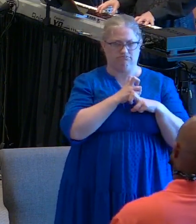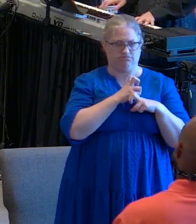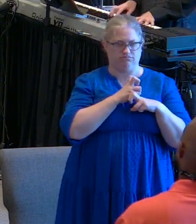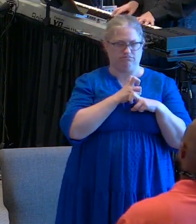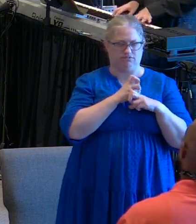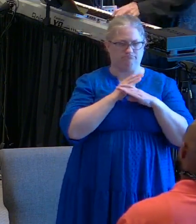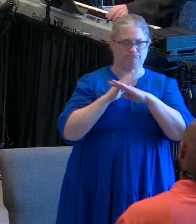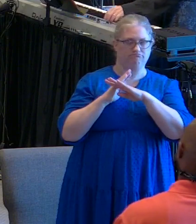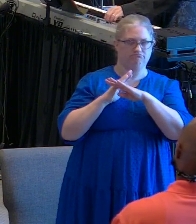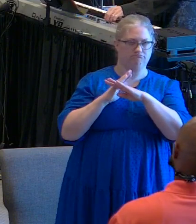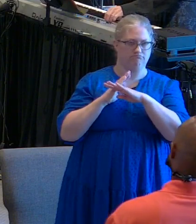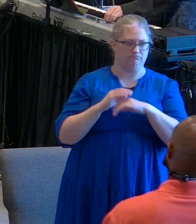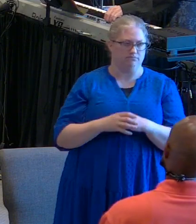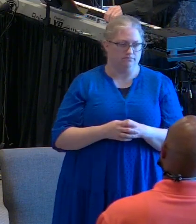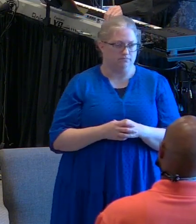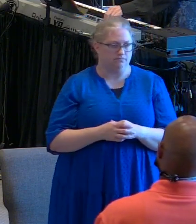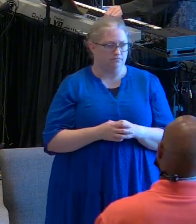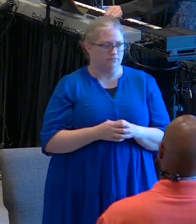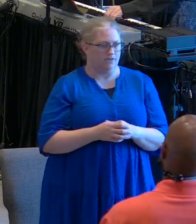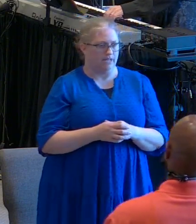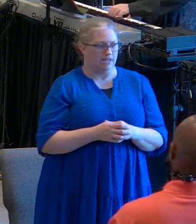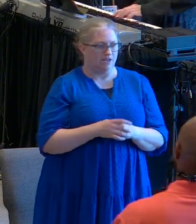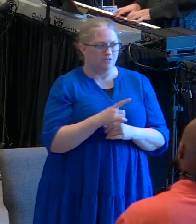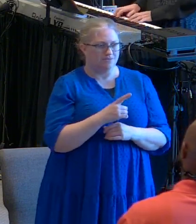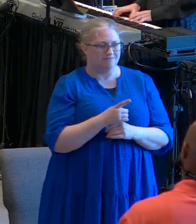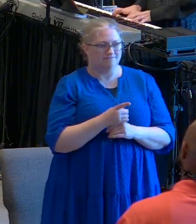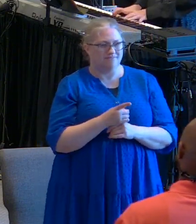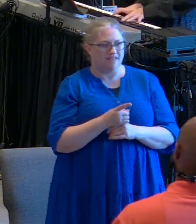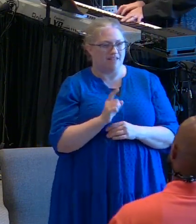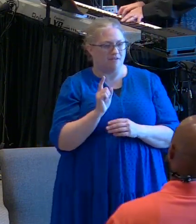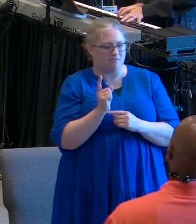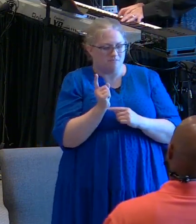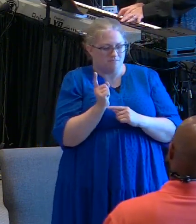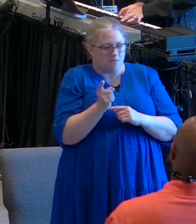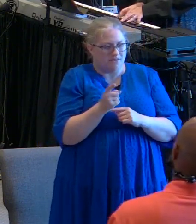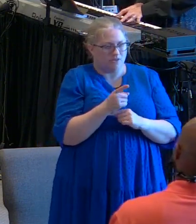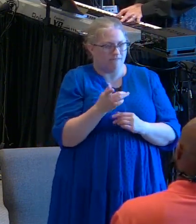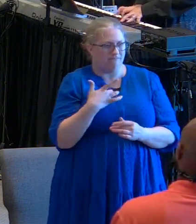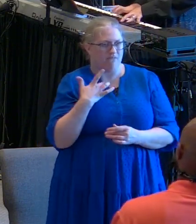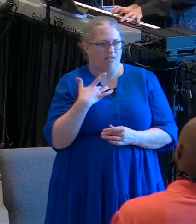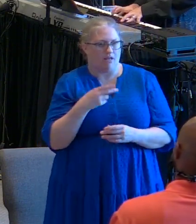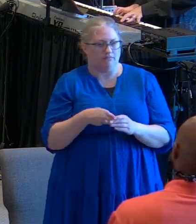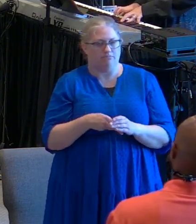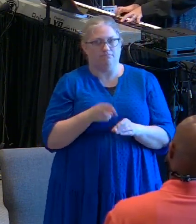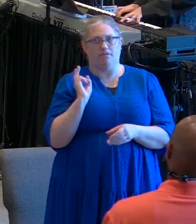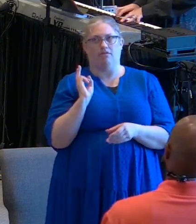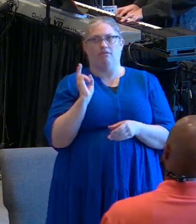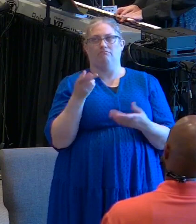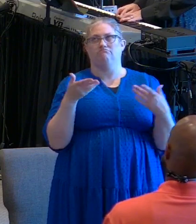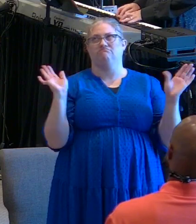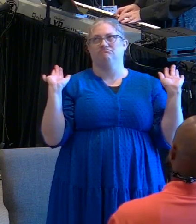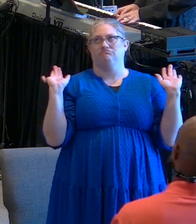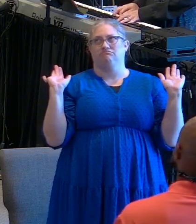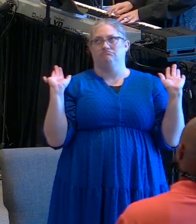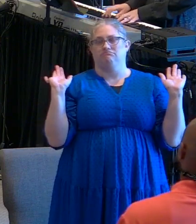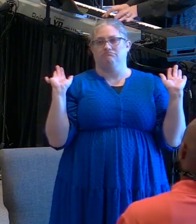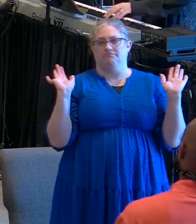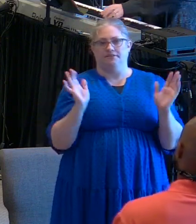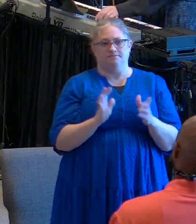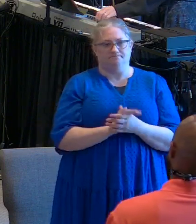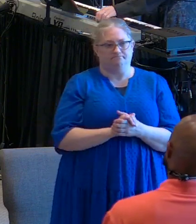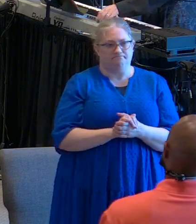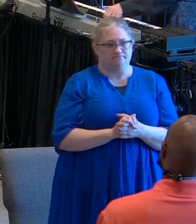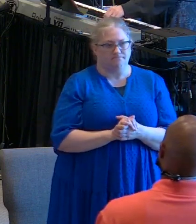cosas que el mundo tiene justo cuando usted estaba a punto de